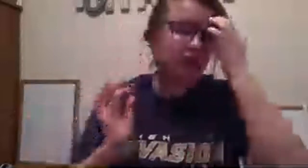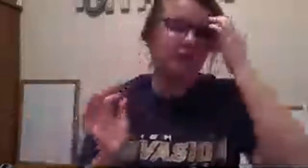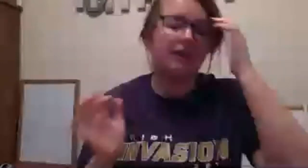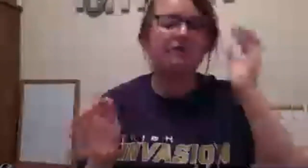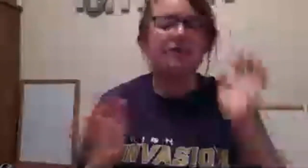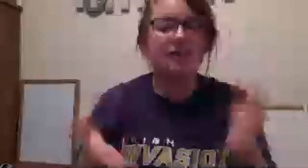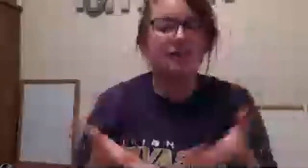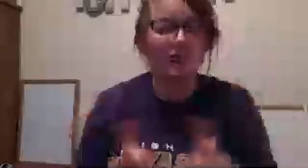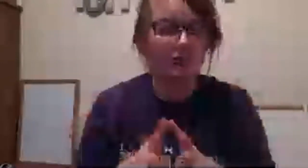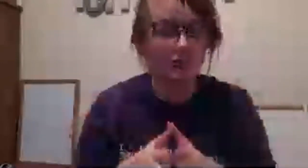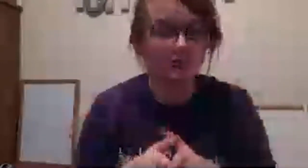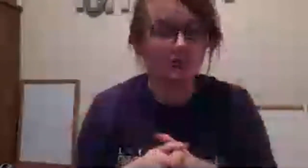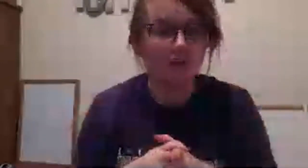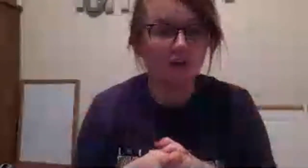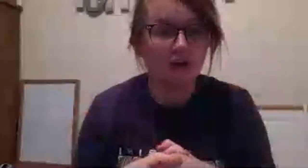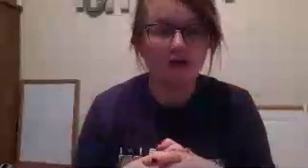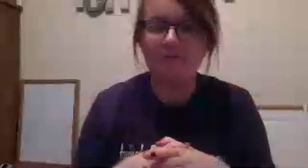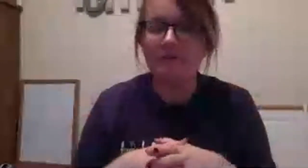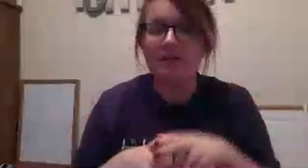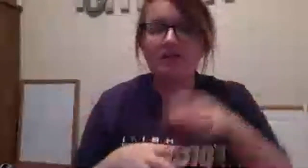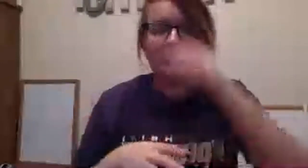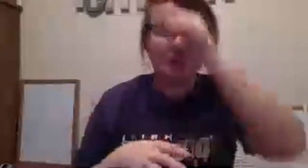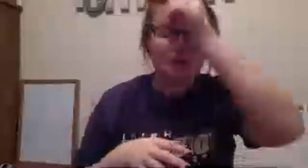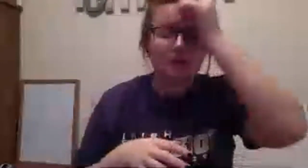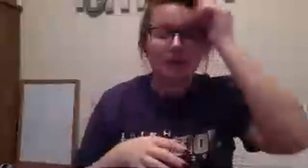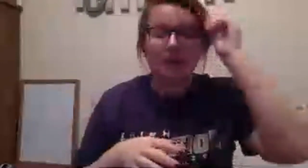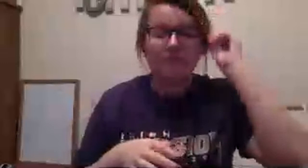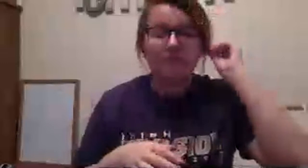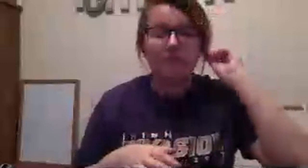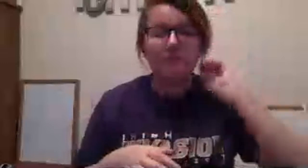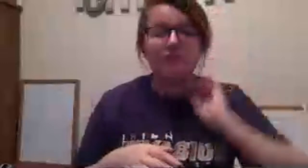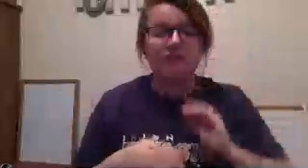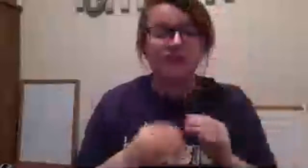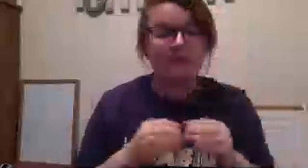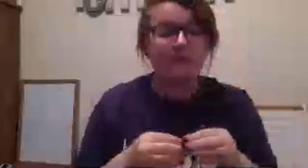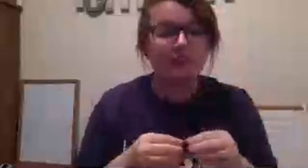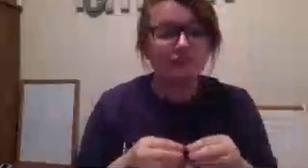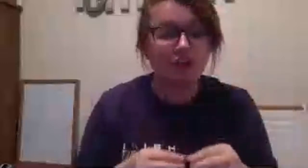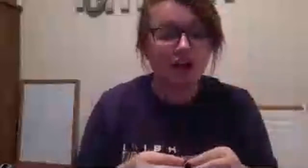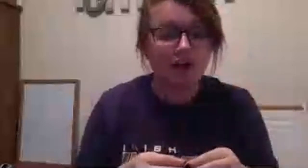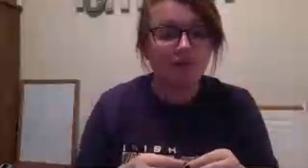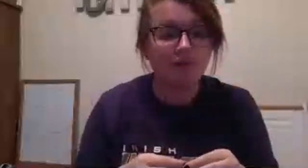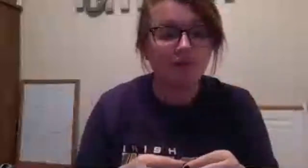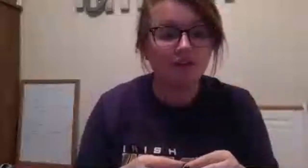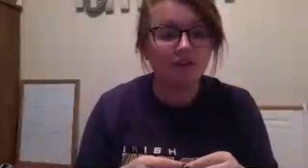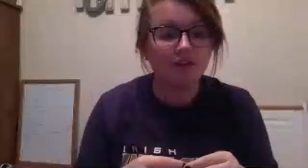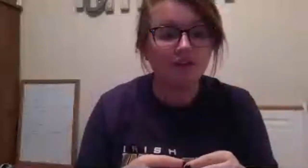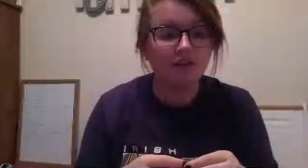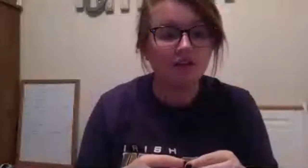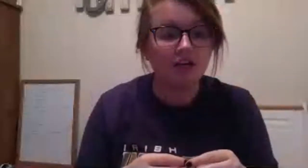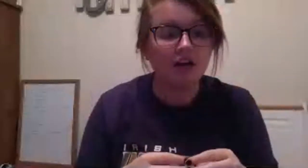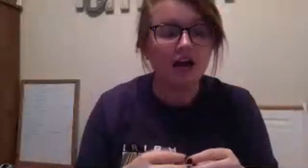lived like king henry did okay so then he becomes archbishop and he takes that job um